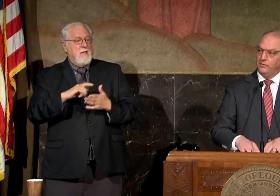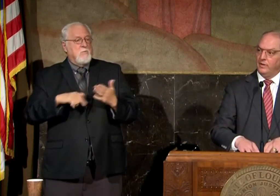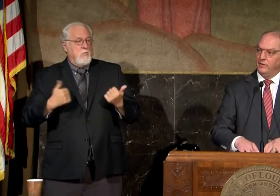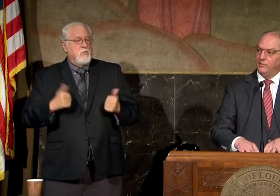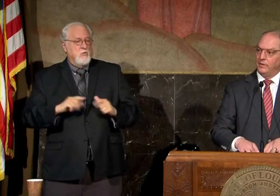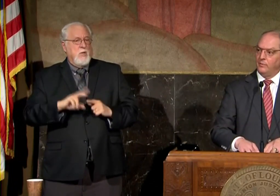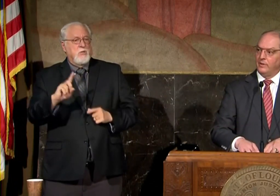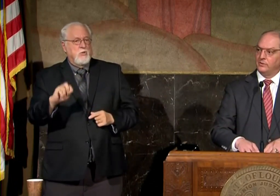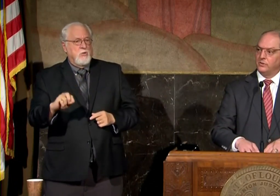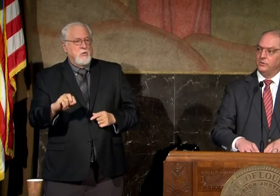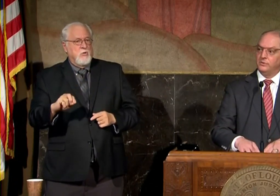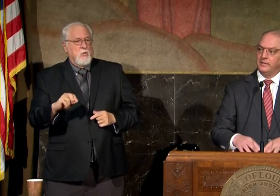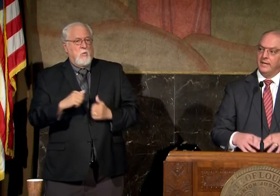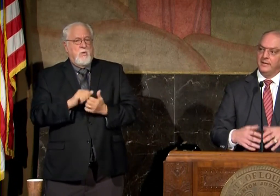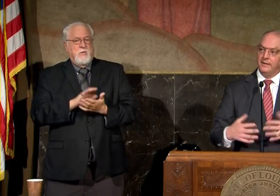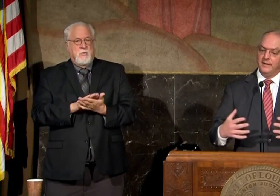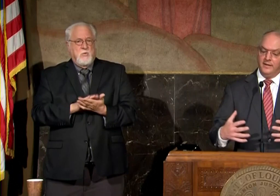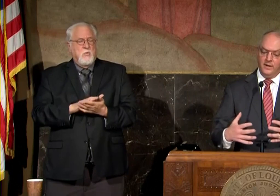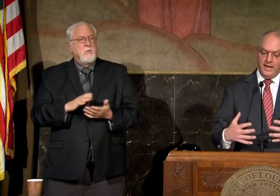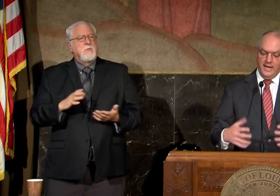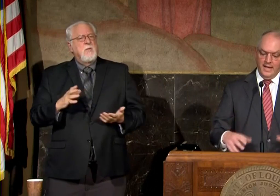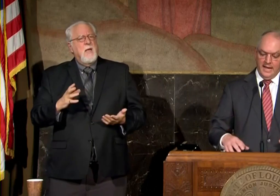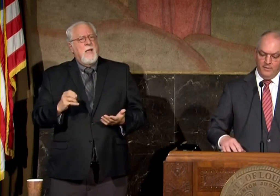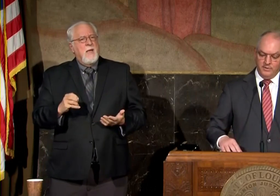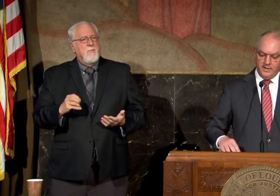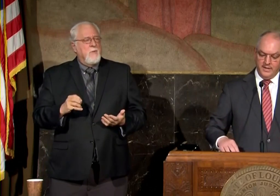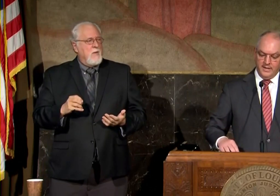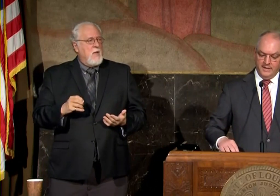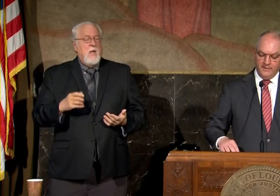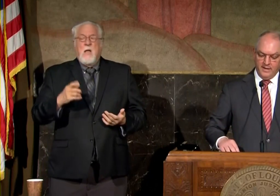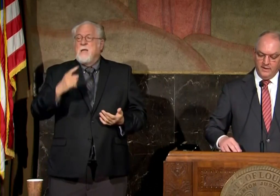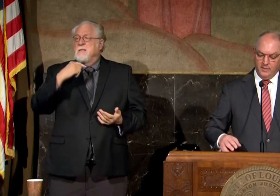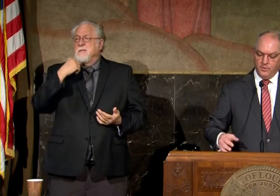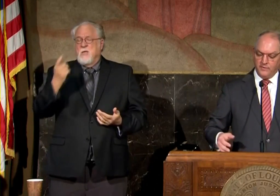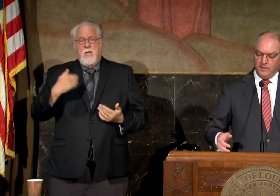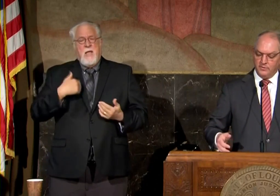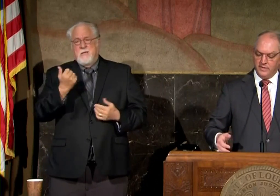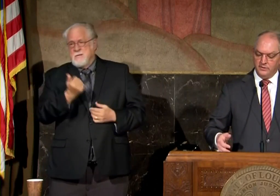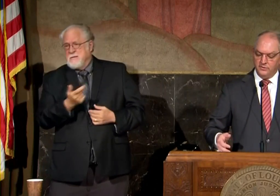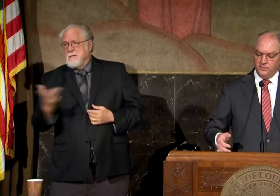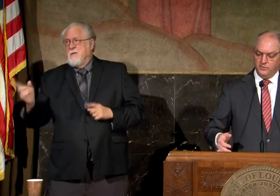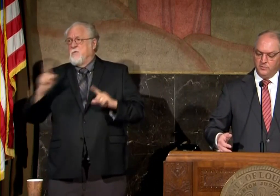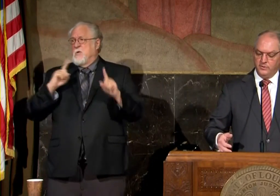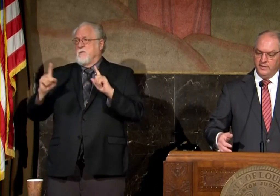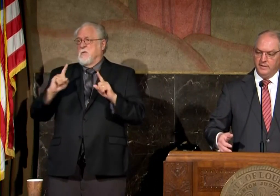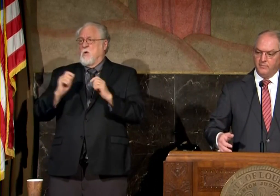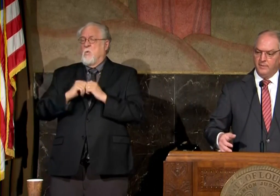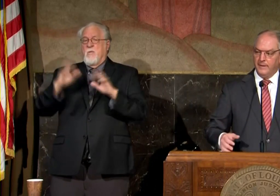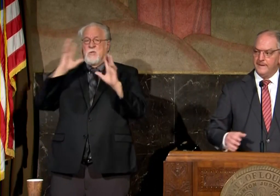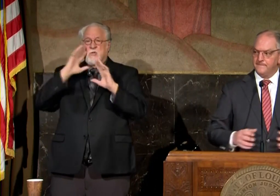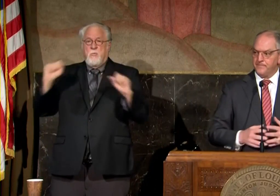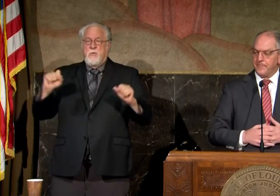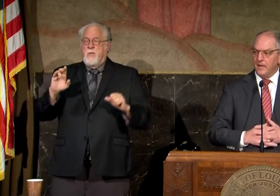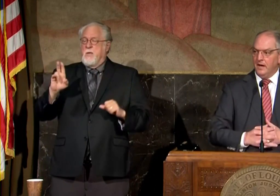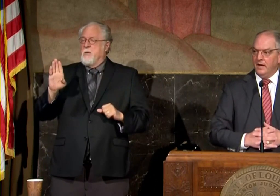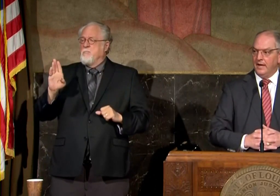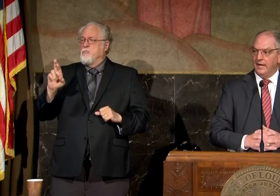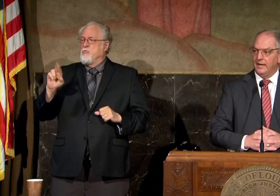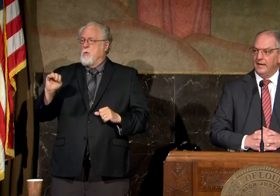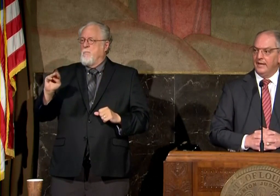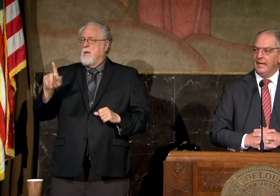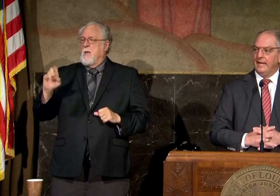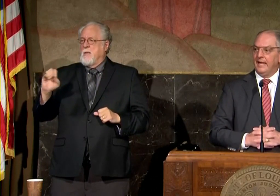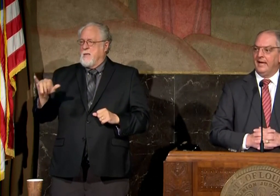to do uh with with our schools and and you know i will tell you i've had a number of conversations with superintendent brumley uh